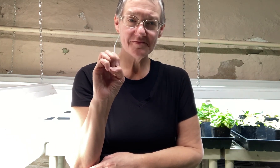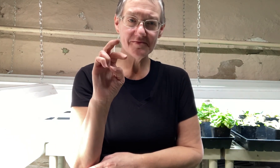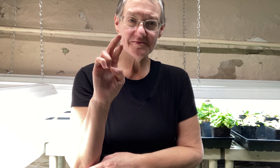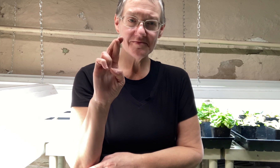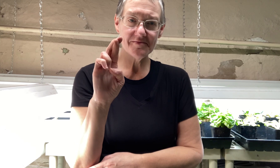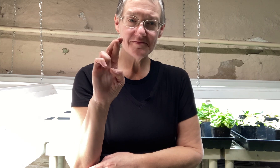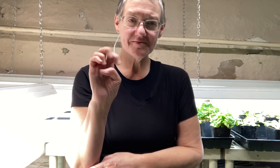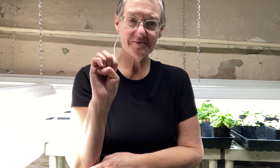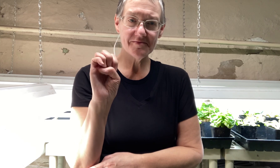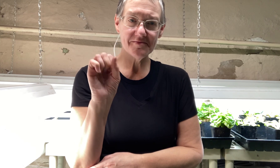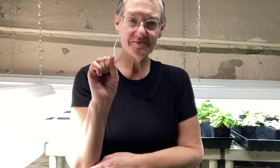ago